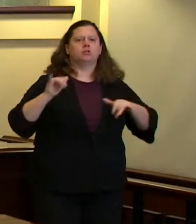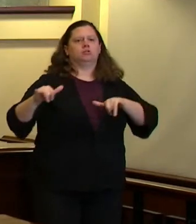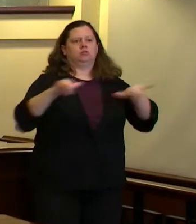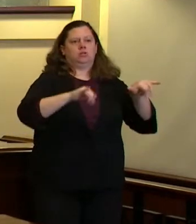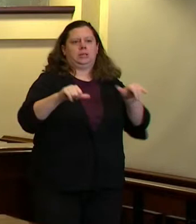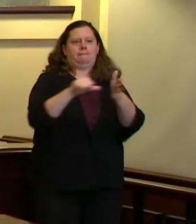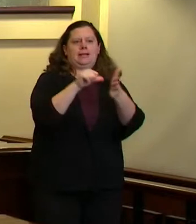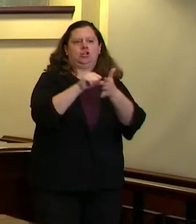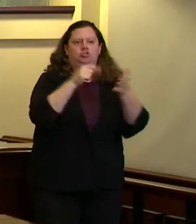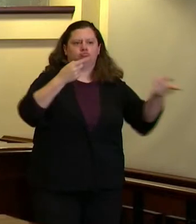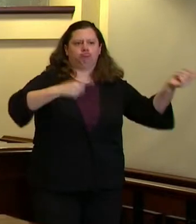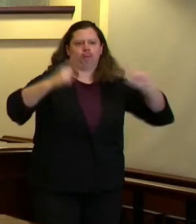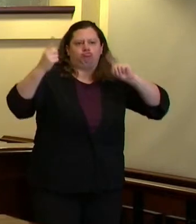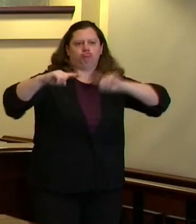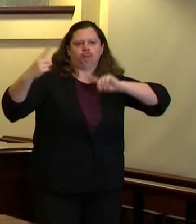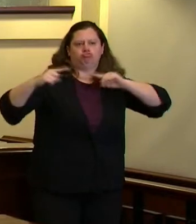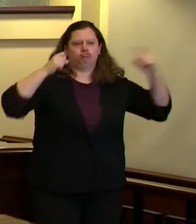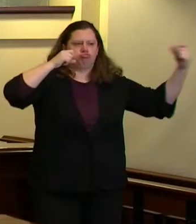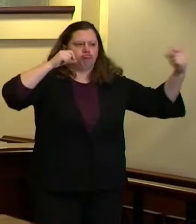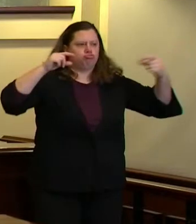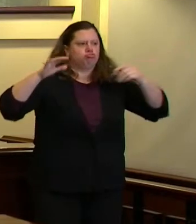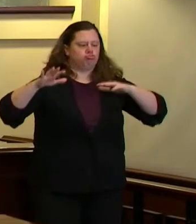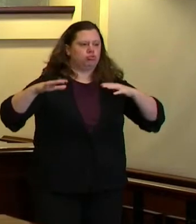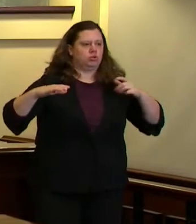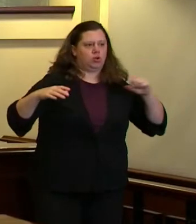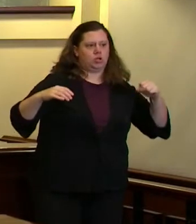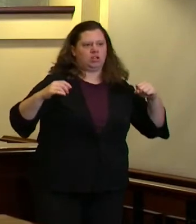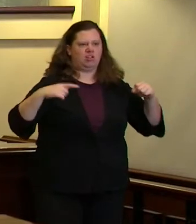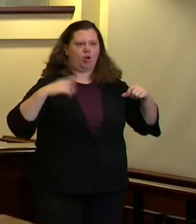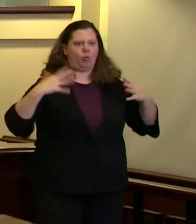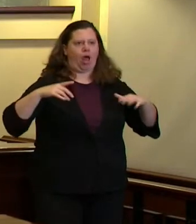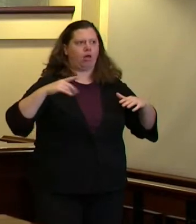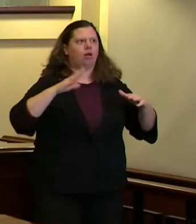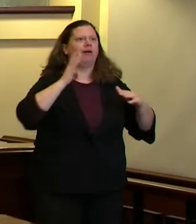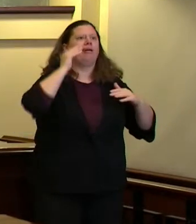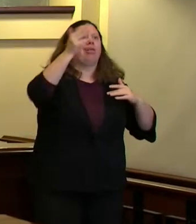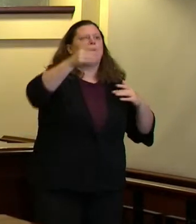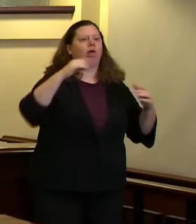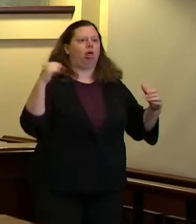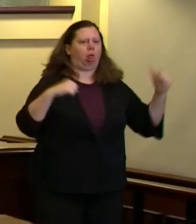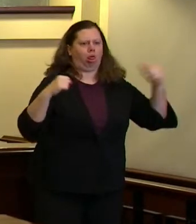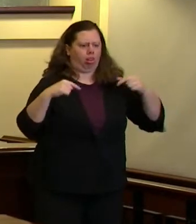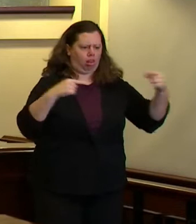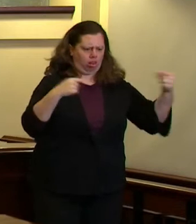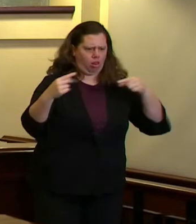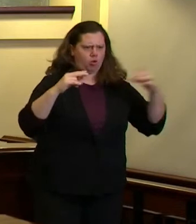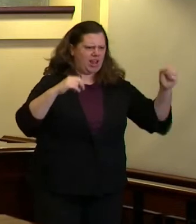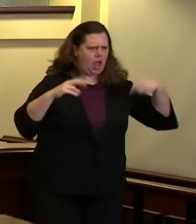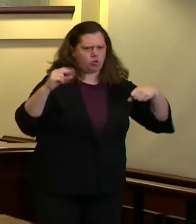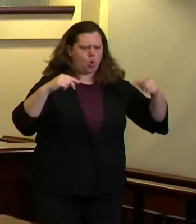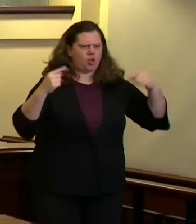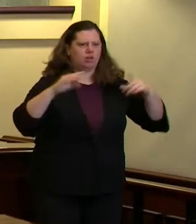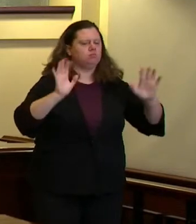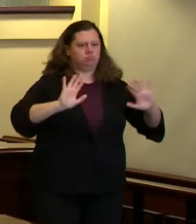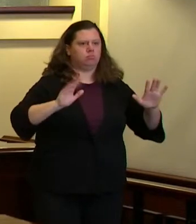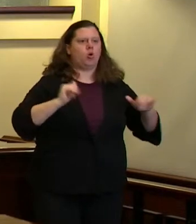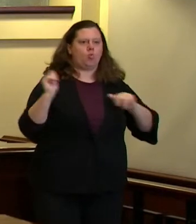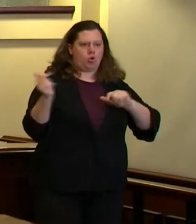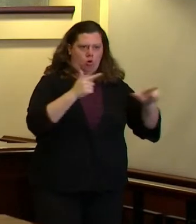have discussions or deliberations about whose policies or whose directives are in effect and whose are not